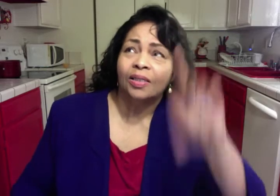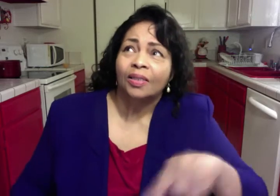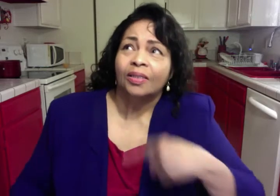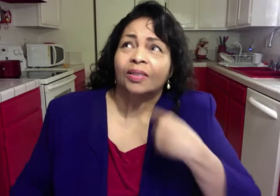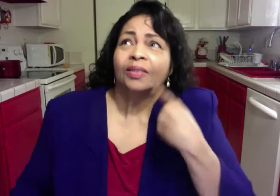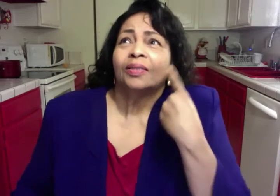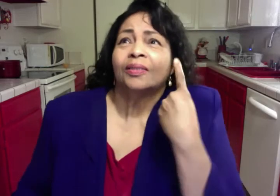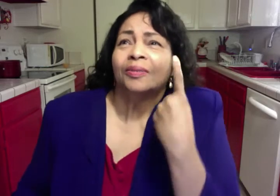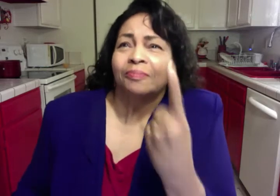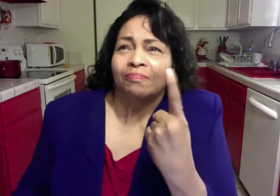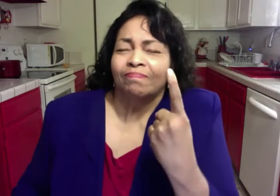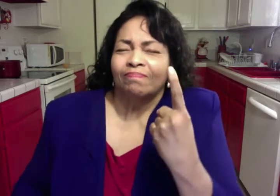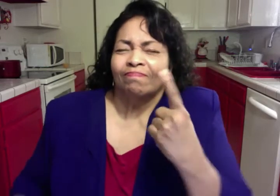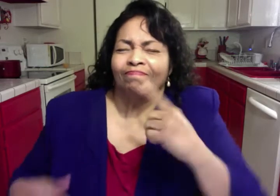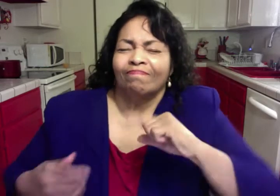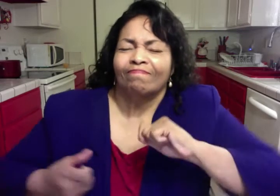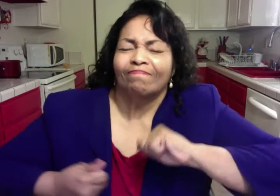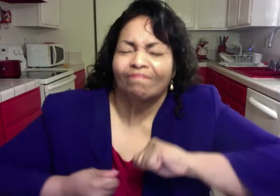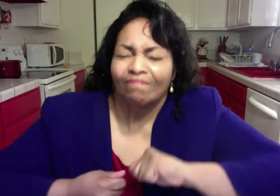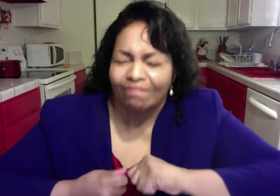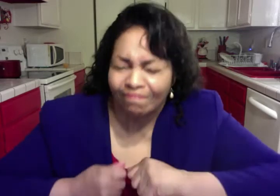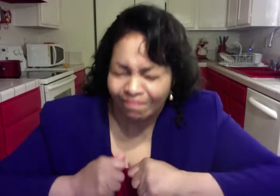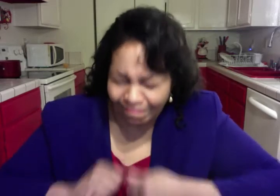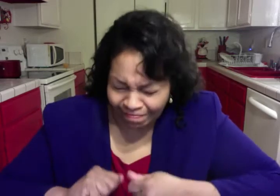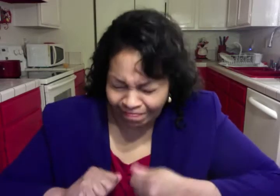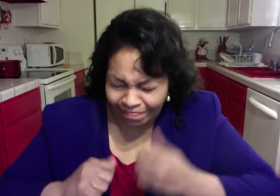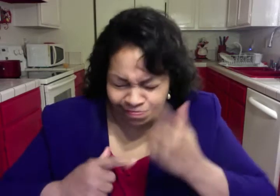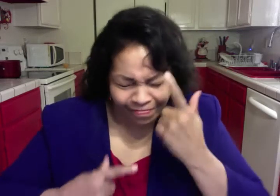Silent fever,